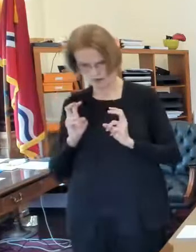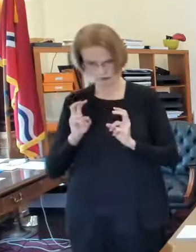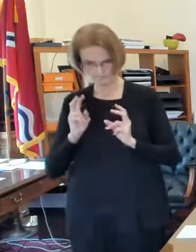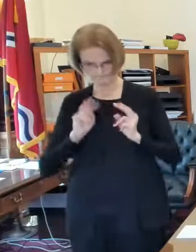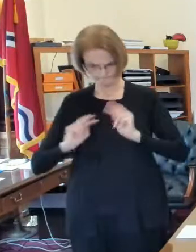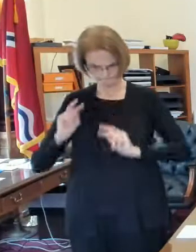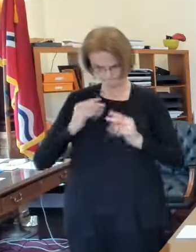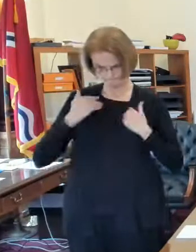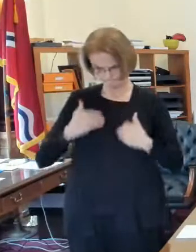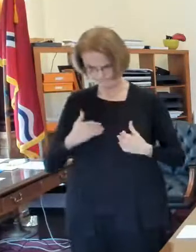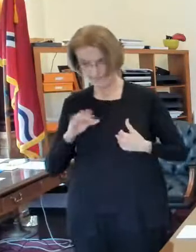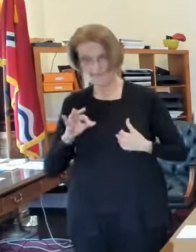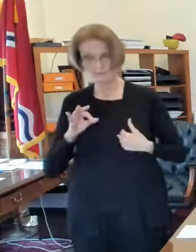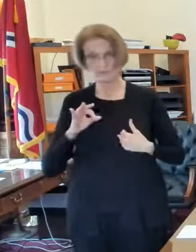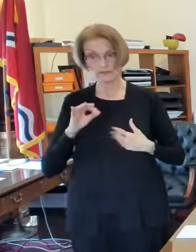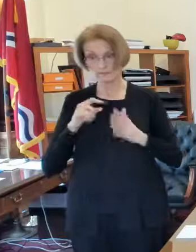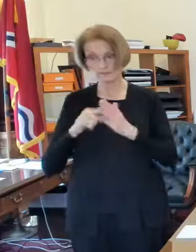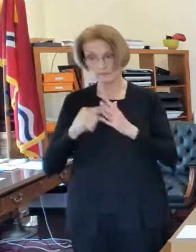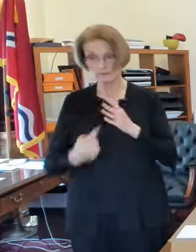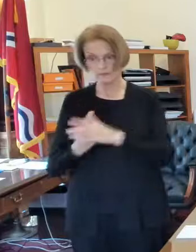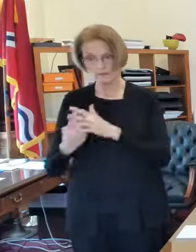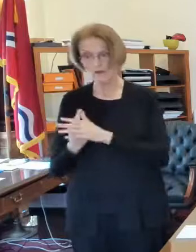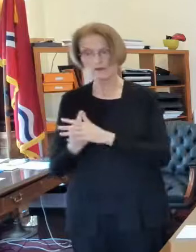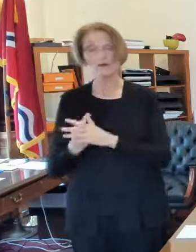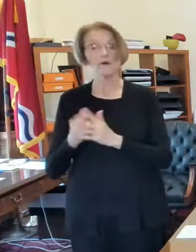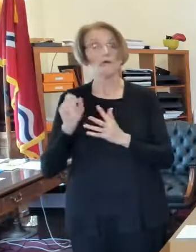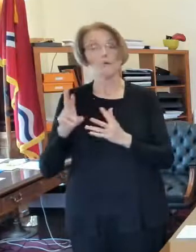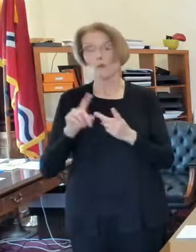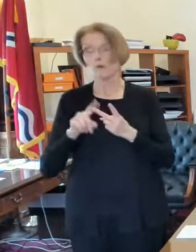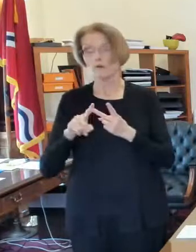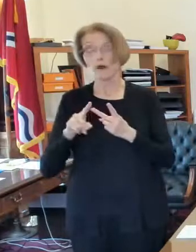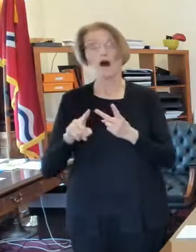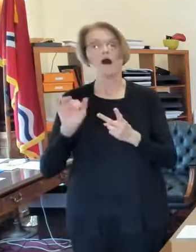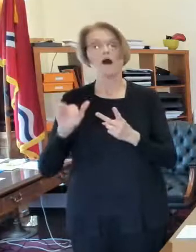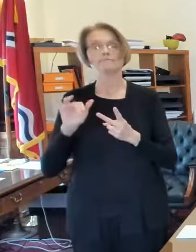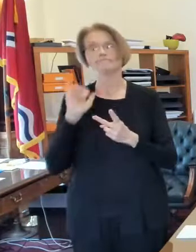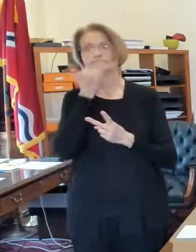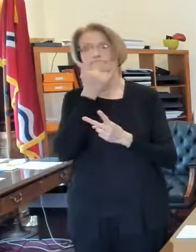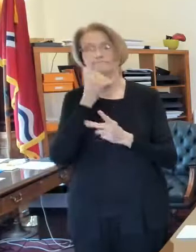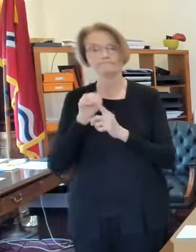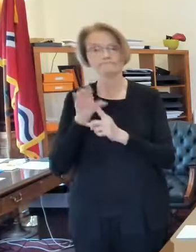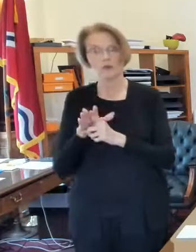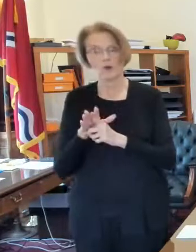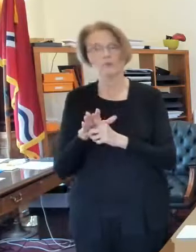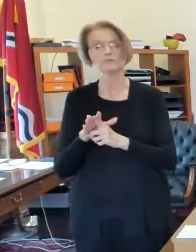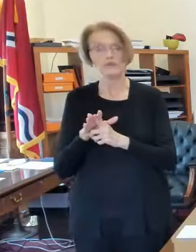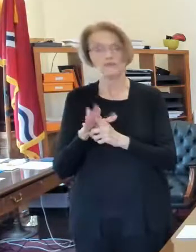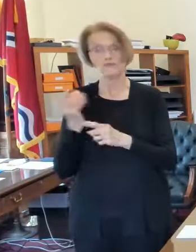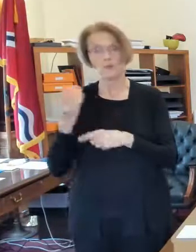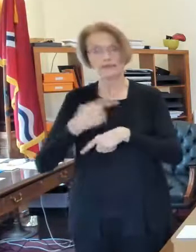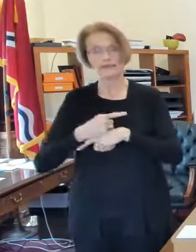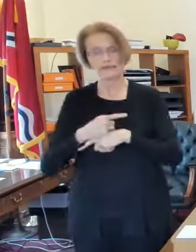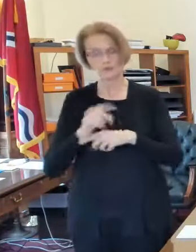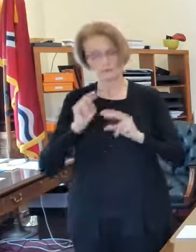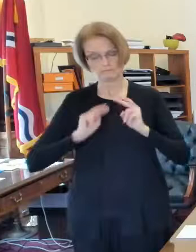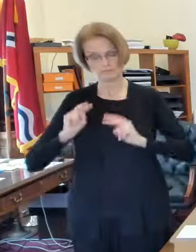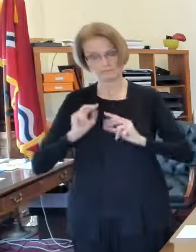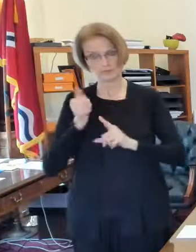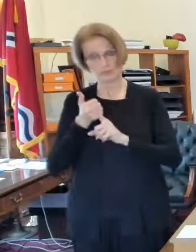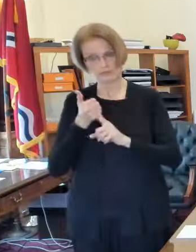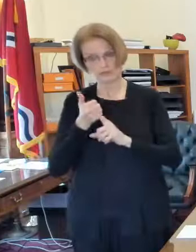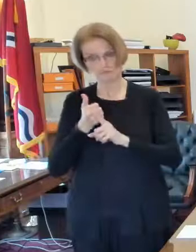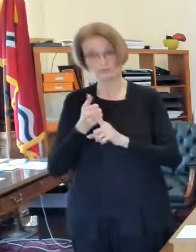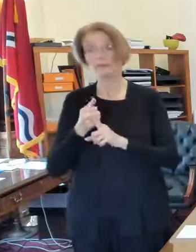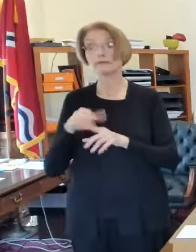or you report and if you or you find out that you've been exposed you have an opportunity to monitor yourself and get tested and this will help